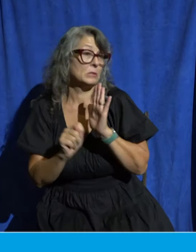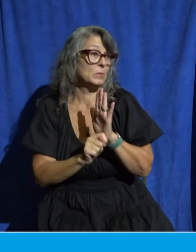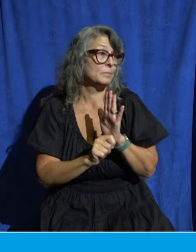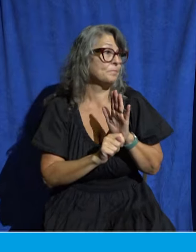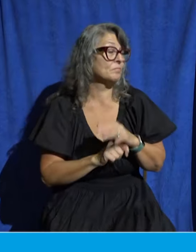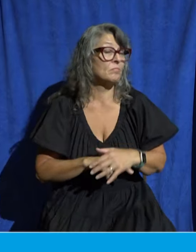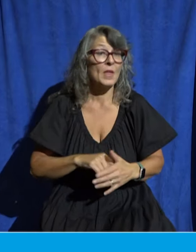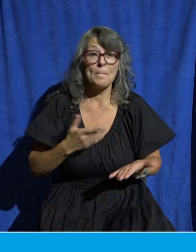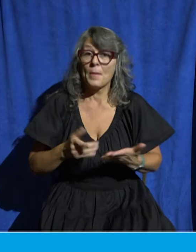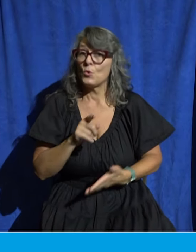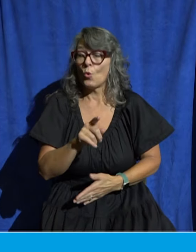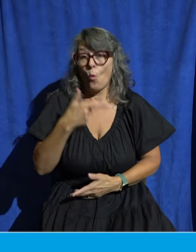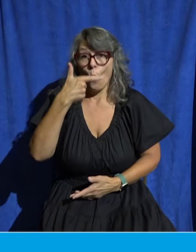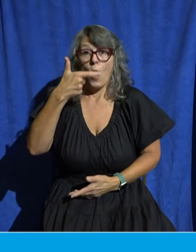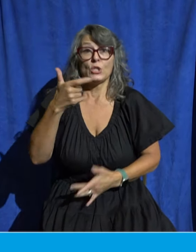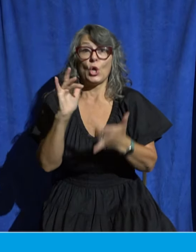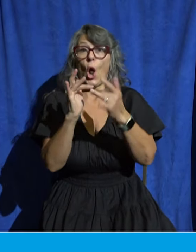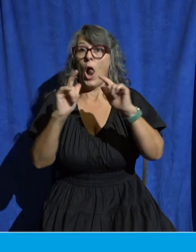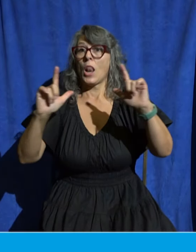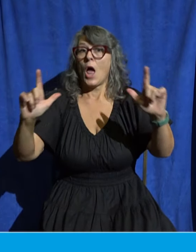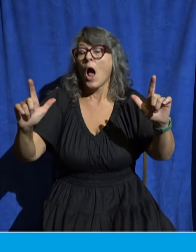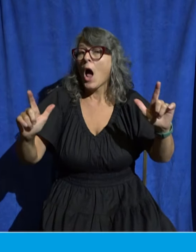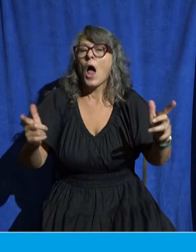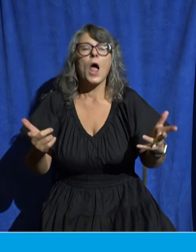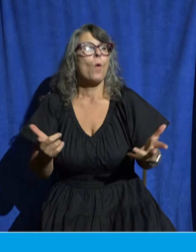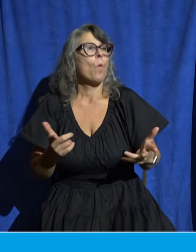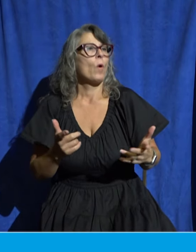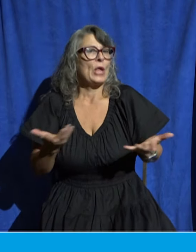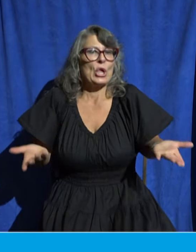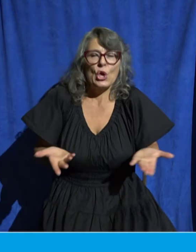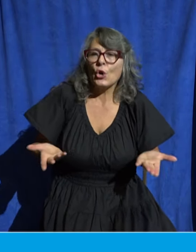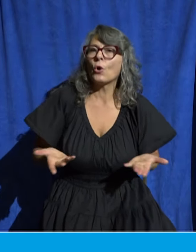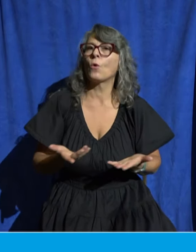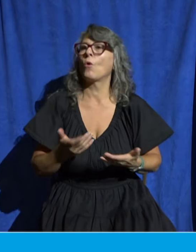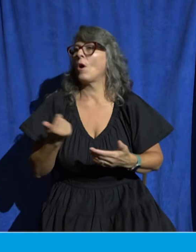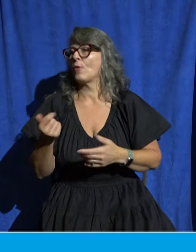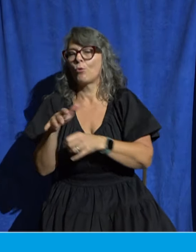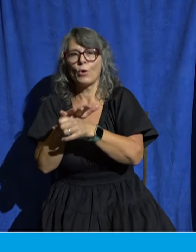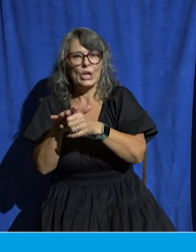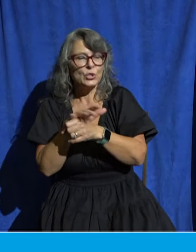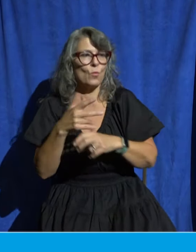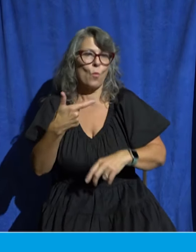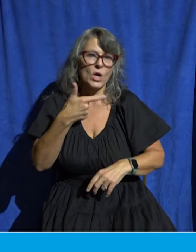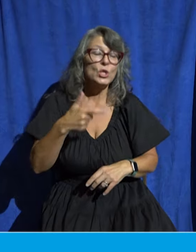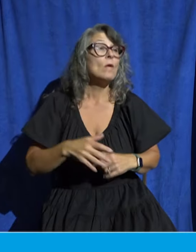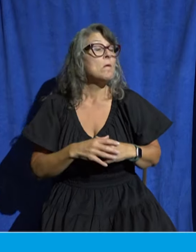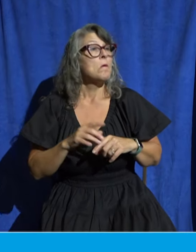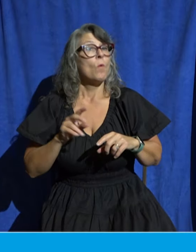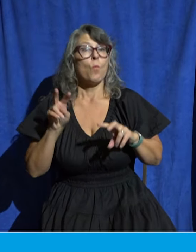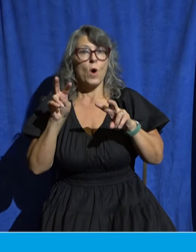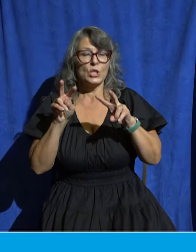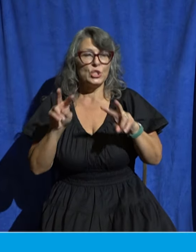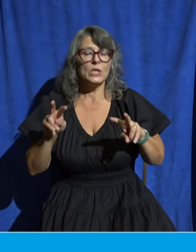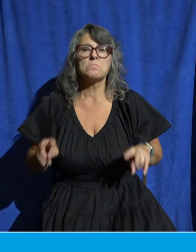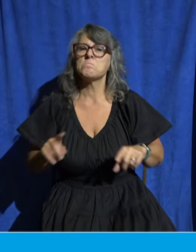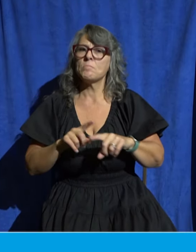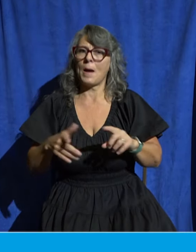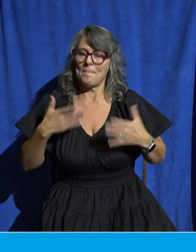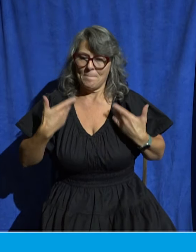part of the long holiday weekend, I want to say welcome. My name's Nate Reed. I'm one of the pastors here at Tyson's, and I am so excited to dive